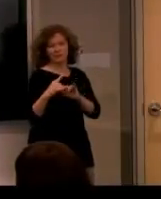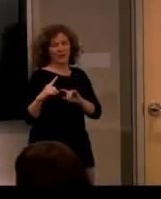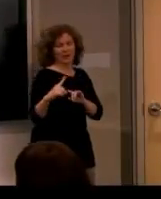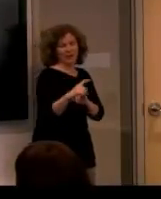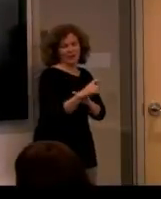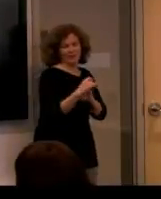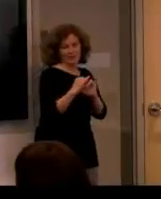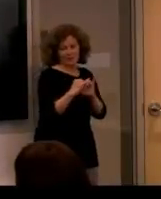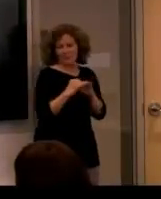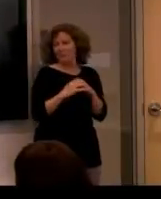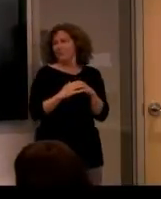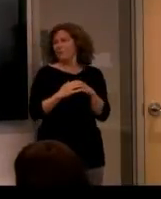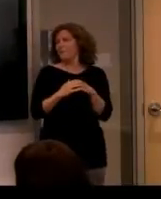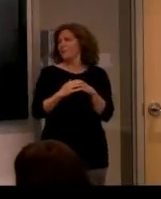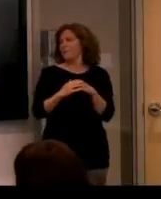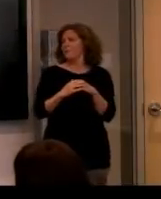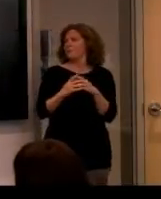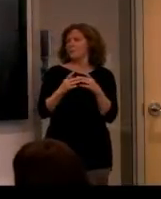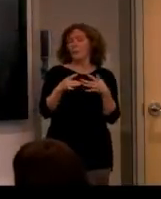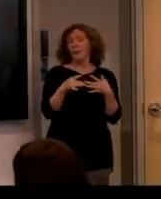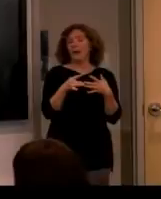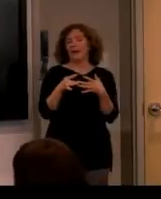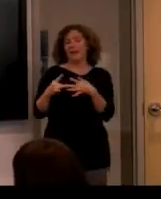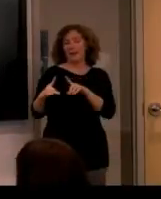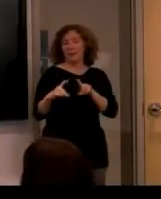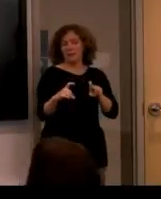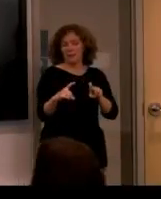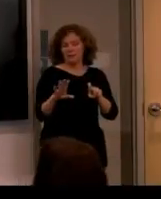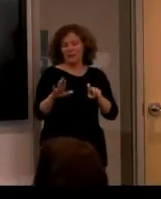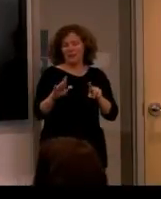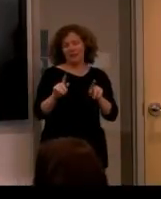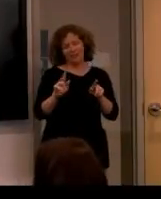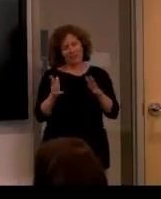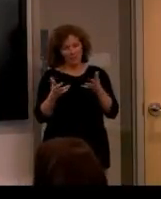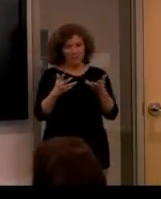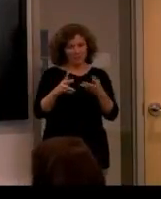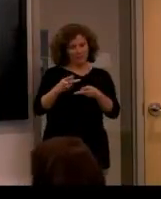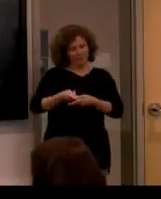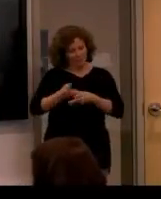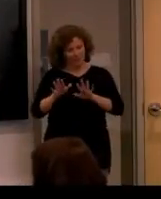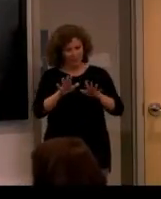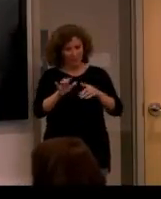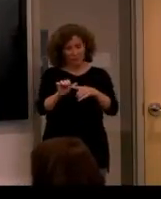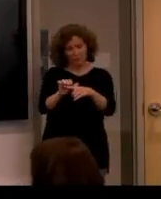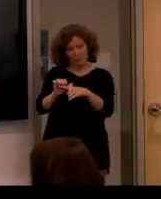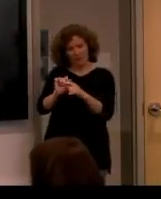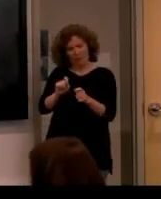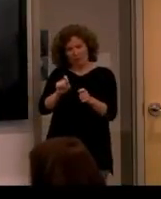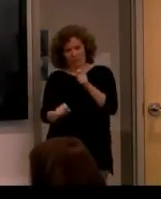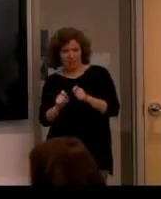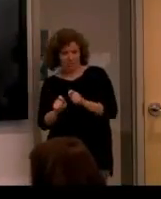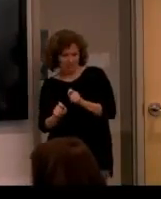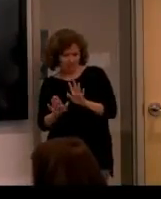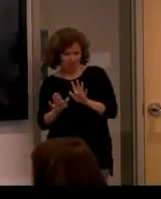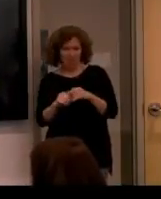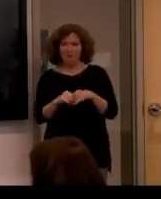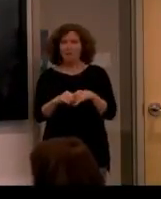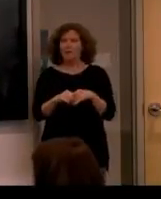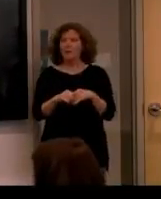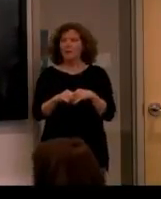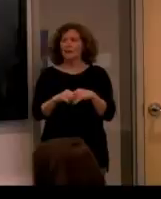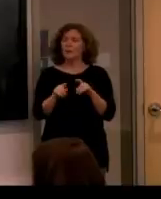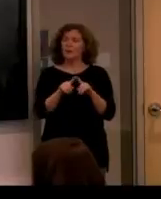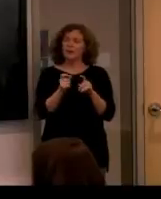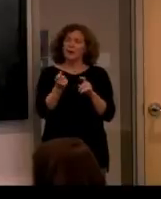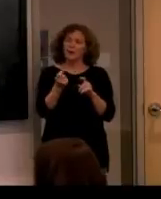there were lots of leading questions to begin with and those sorts of things. So there was training in that sense but I think when it